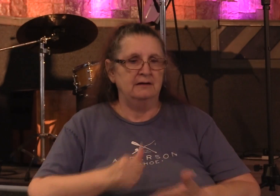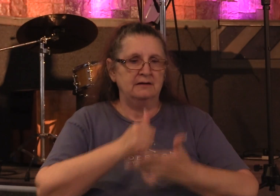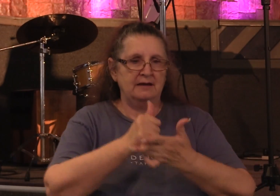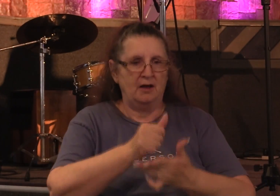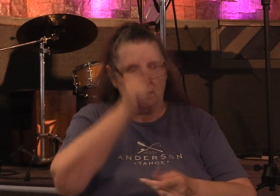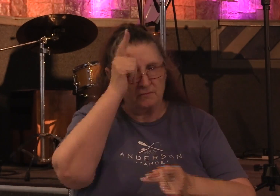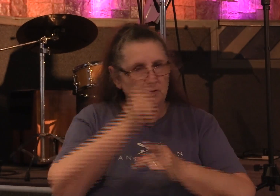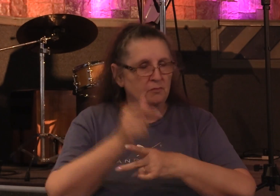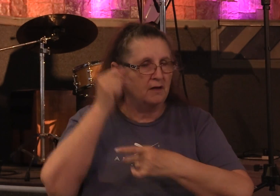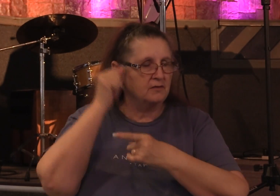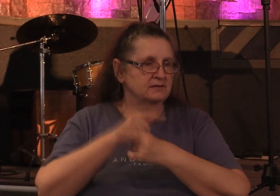sisters in Christ.